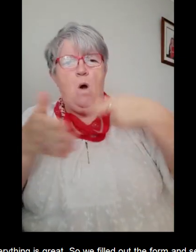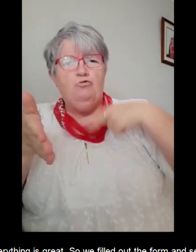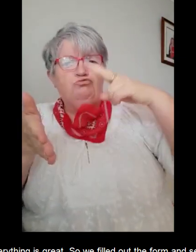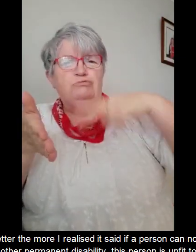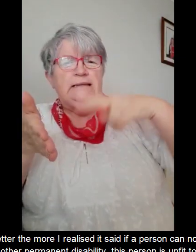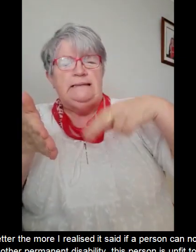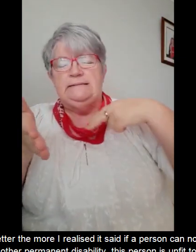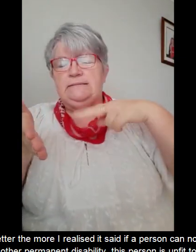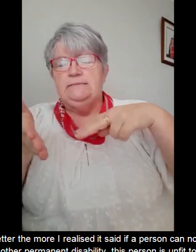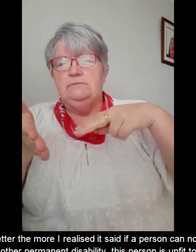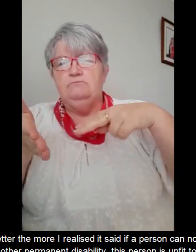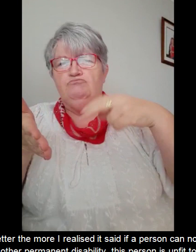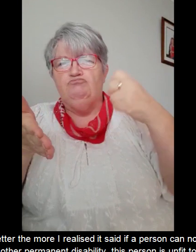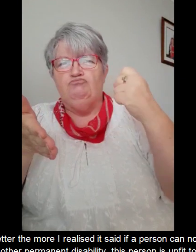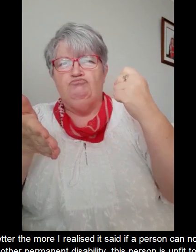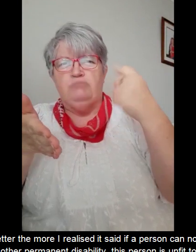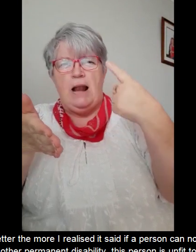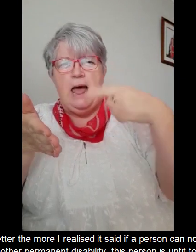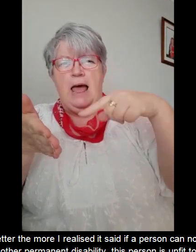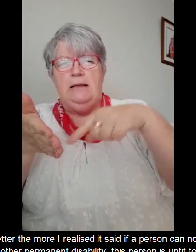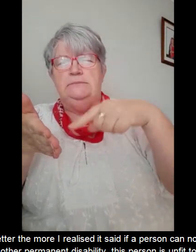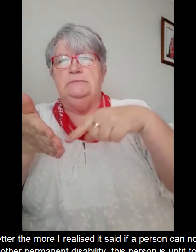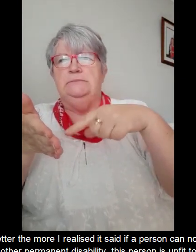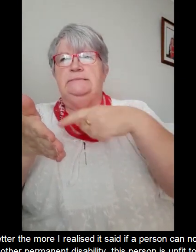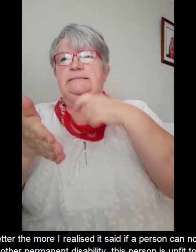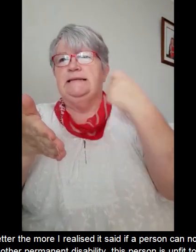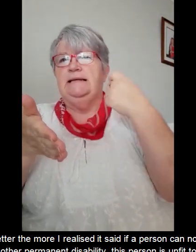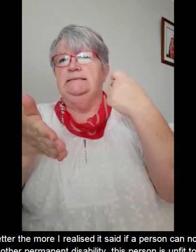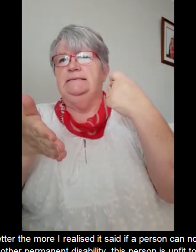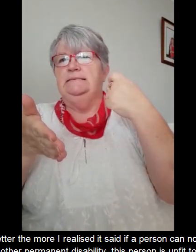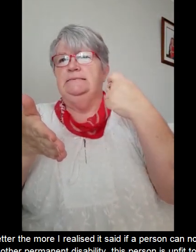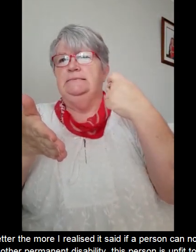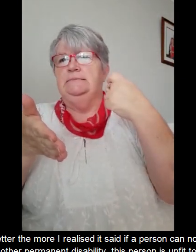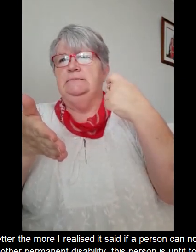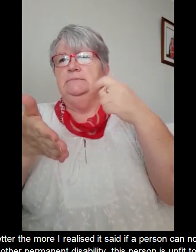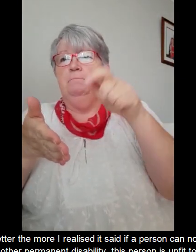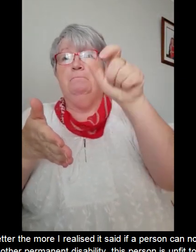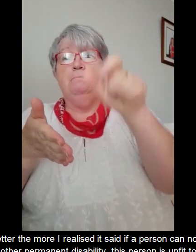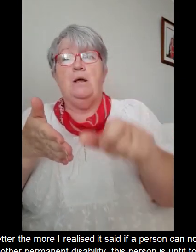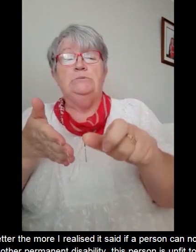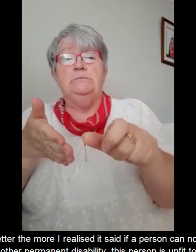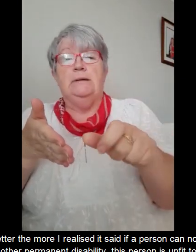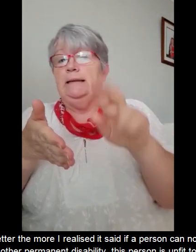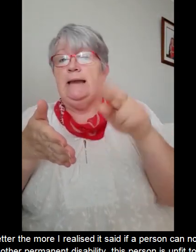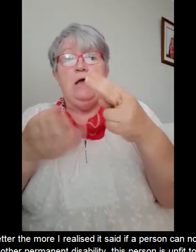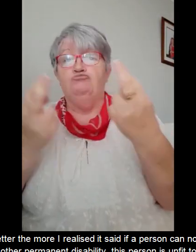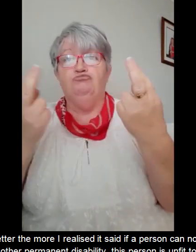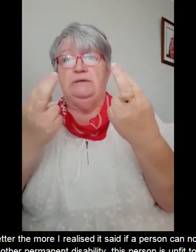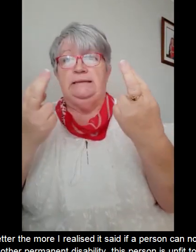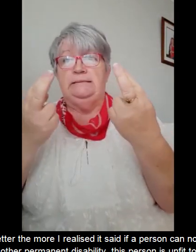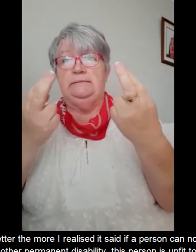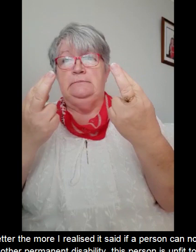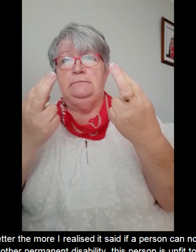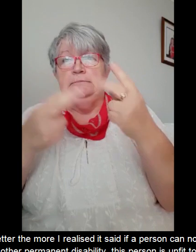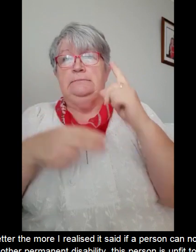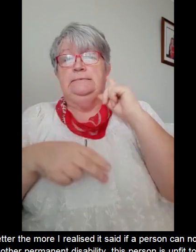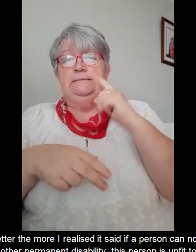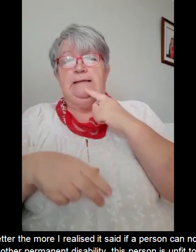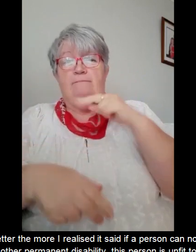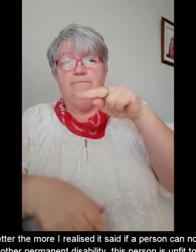The more I read the letter I realised it said if a person cannot read, has deafness or any